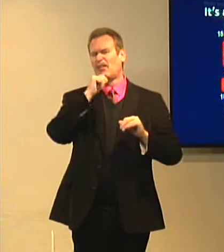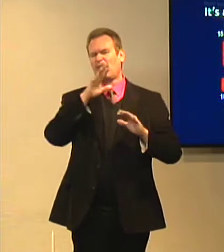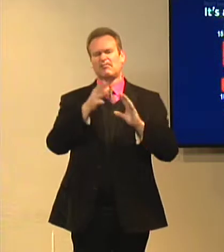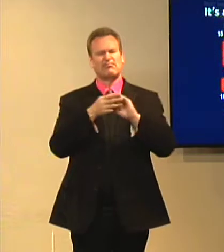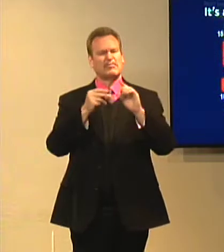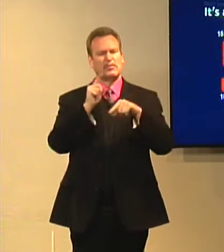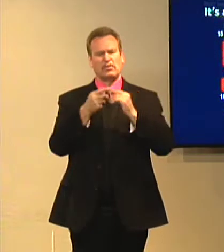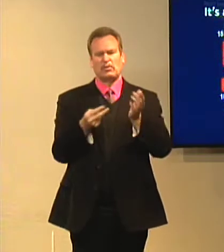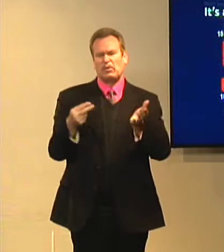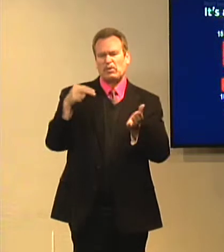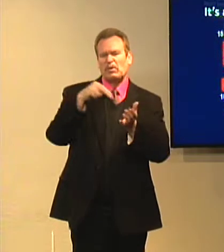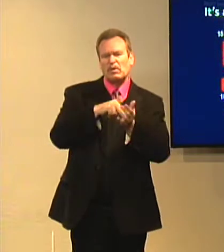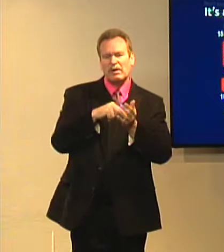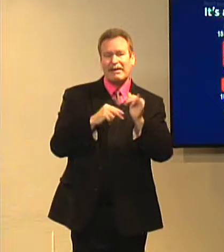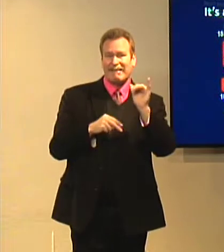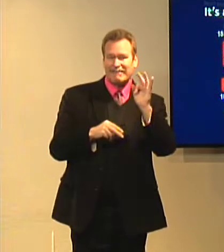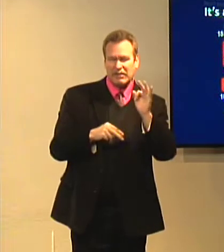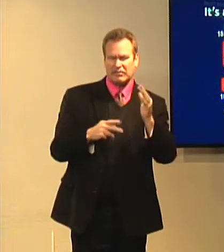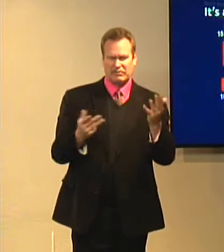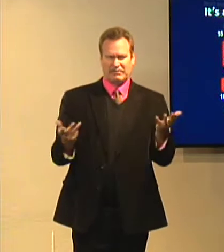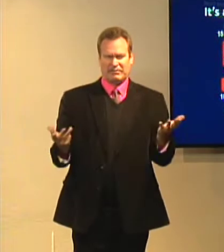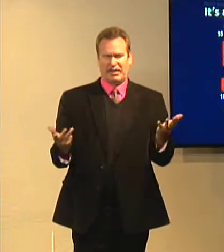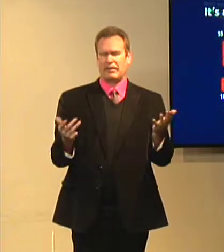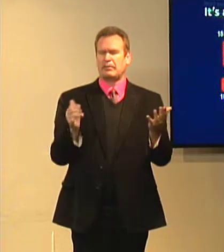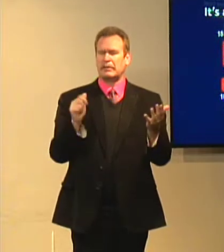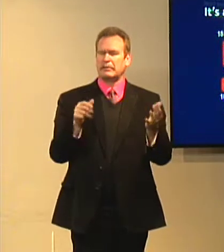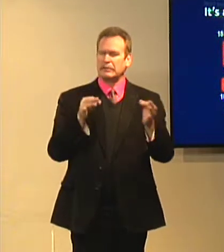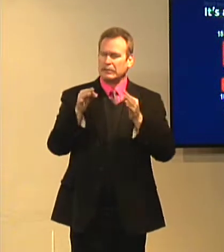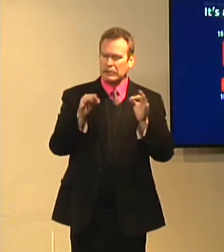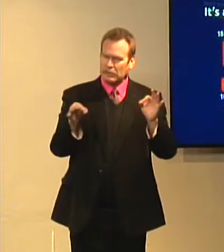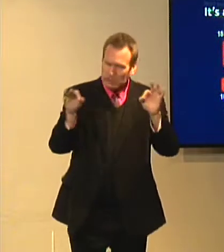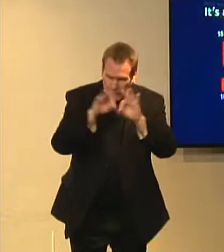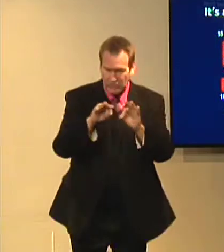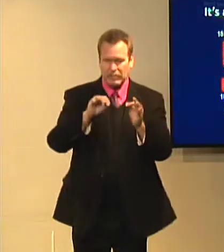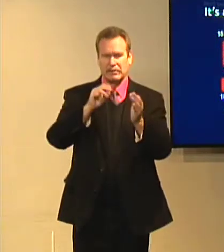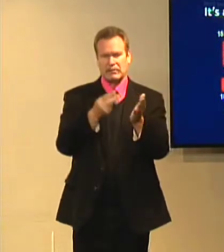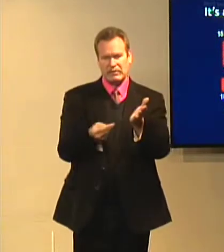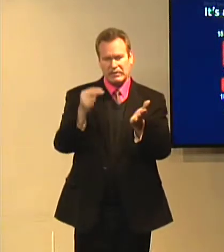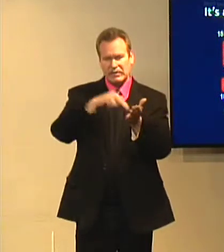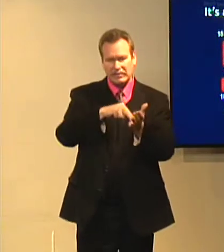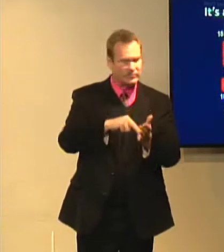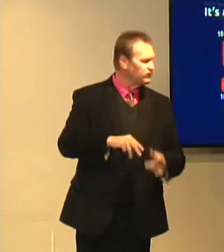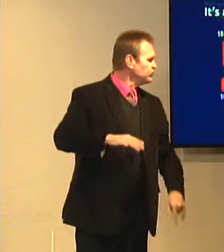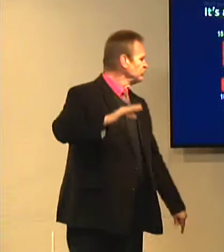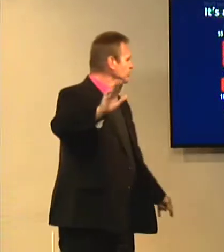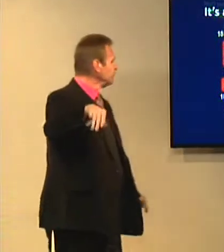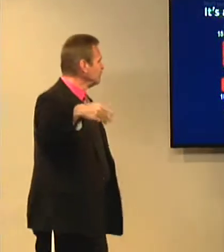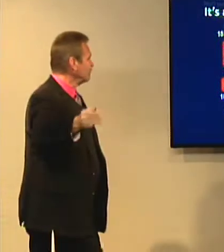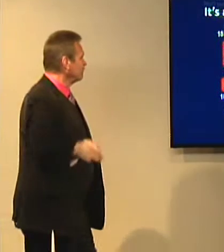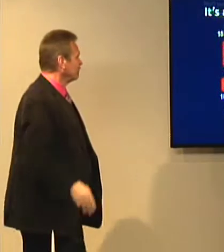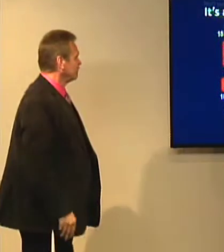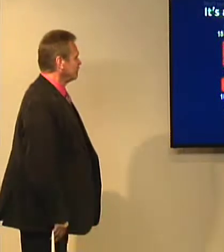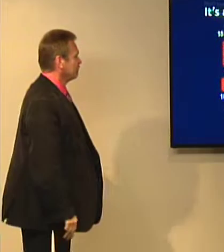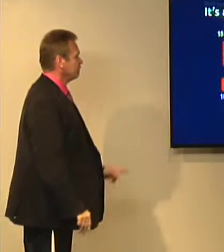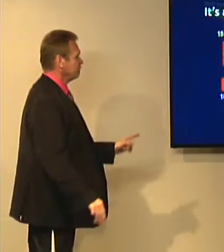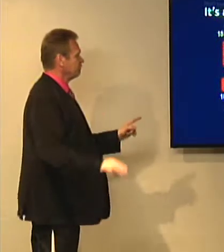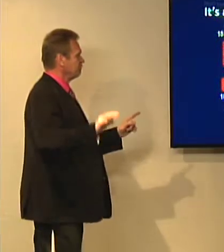not raised. If a person says, oh, it's just a story, the resurrection is just a story, but I want to emphasize this morning how important the